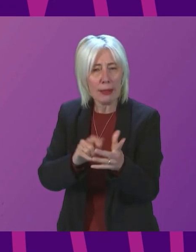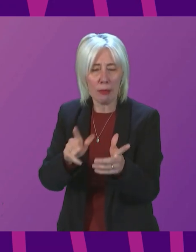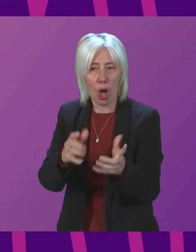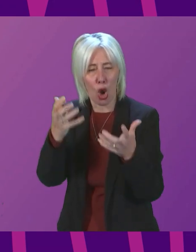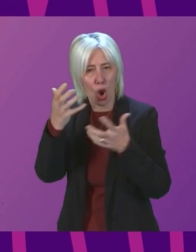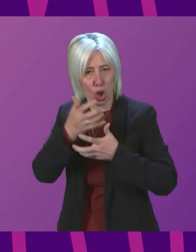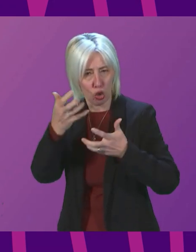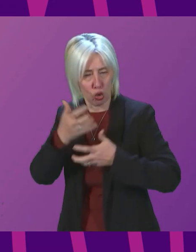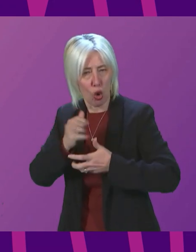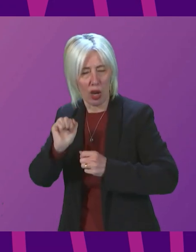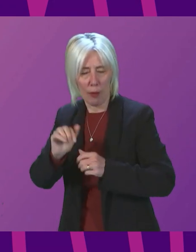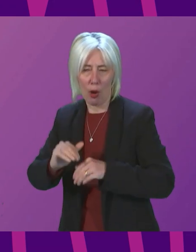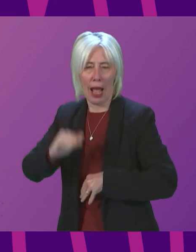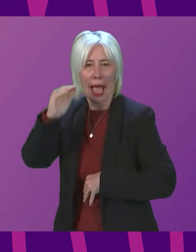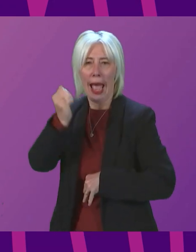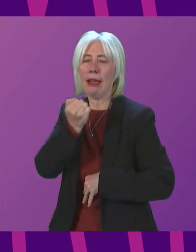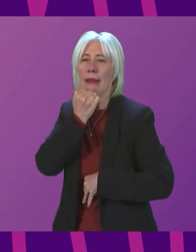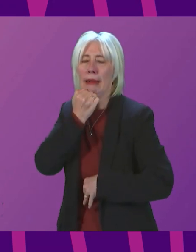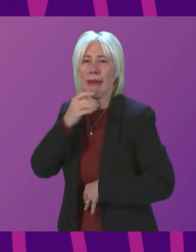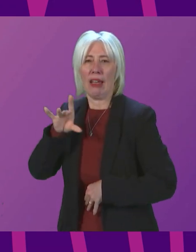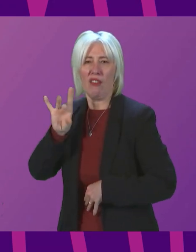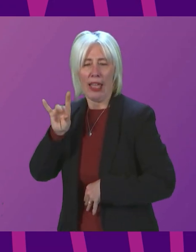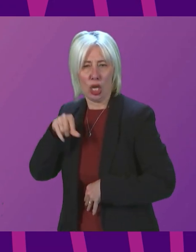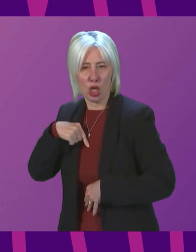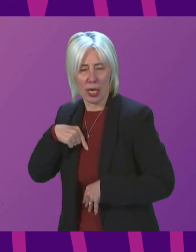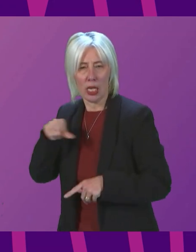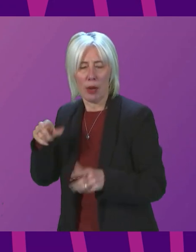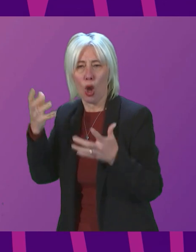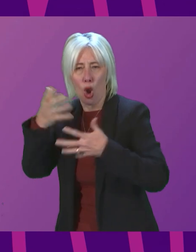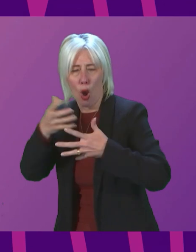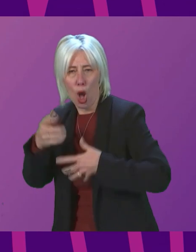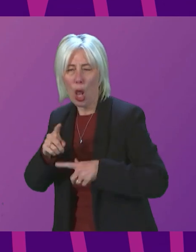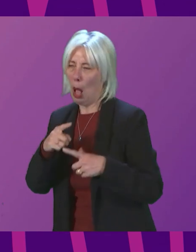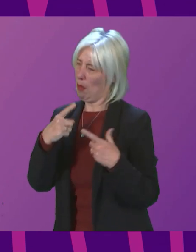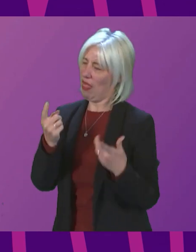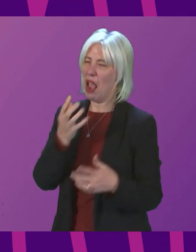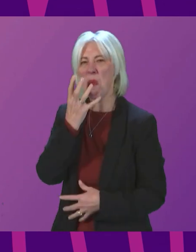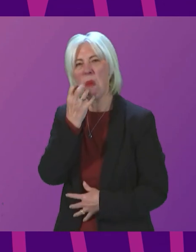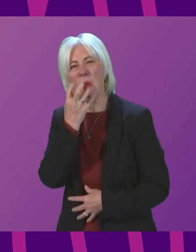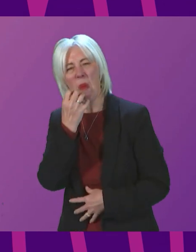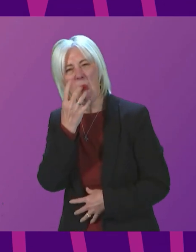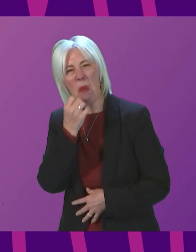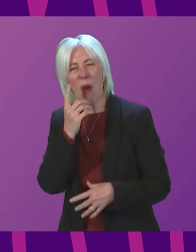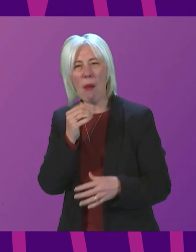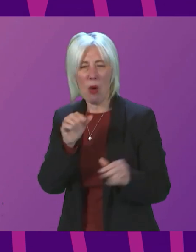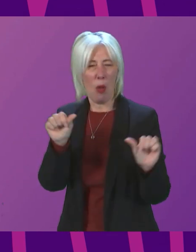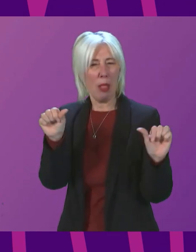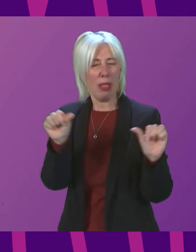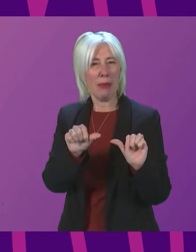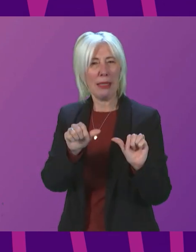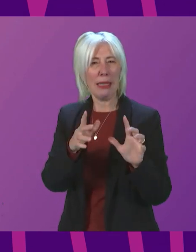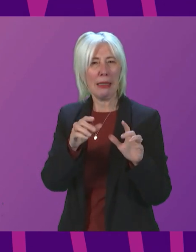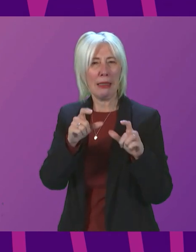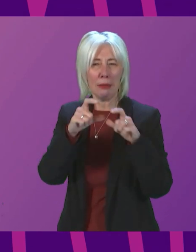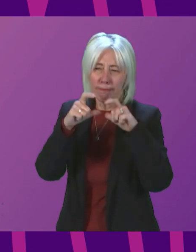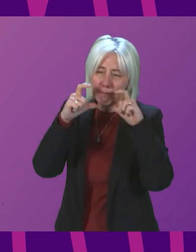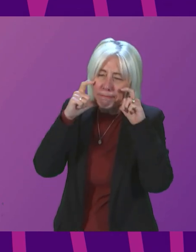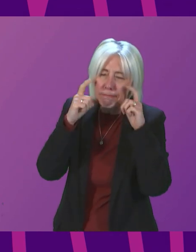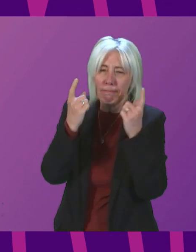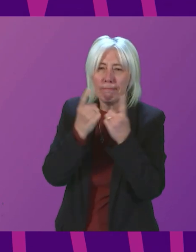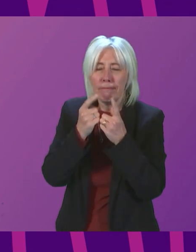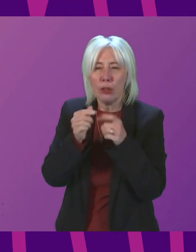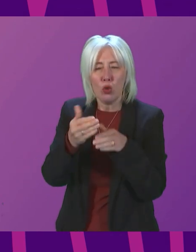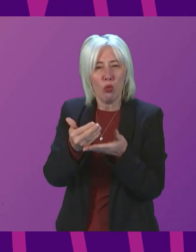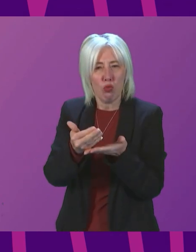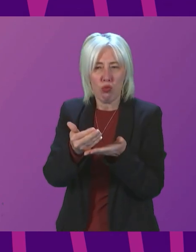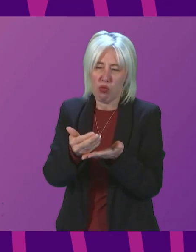about the high levels of infection on the one hand, but on the other hand, bemoan the very limited protective measures that are still in place to help